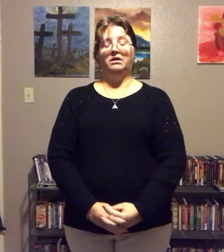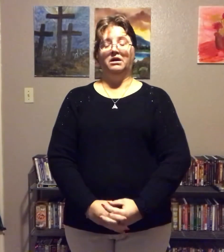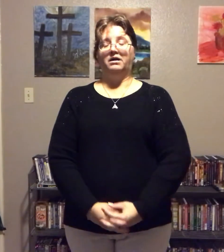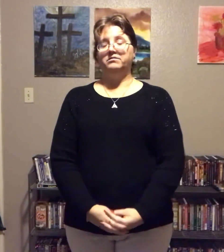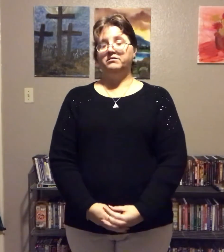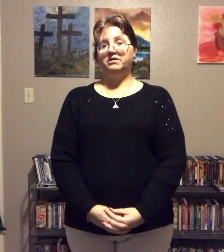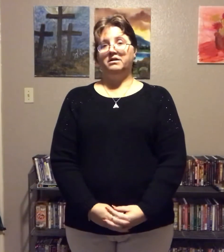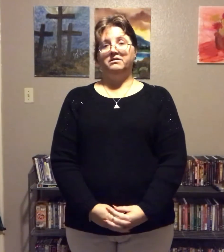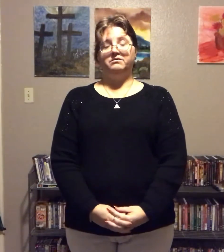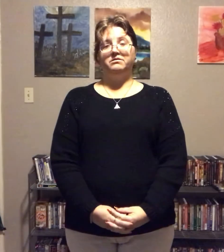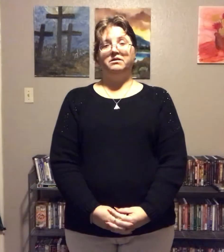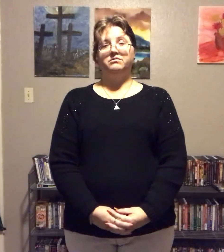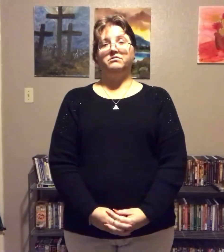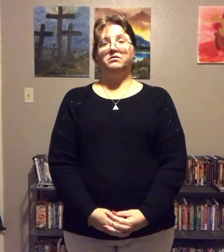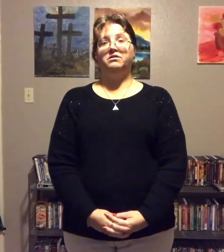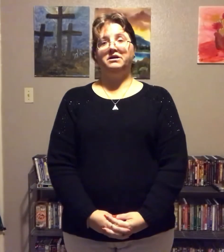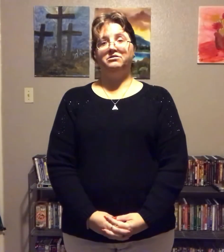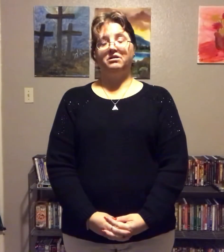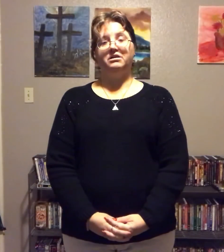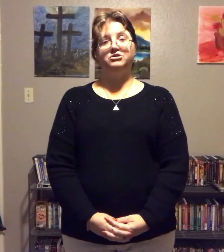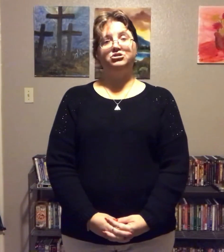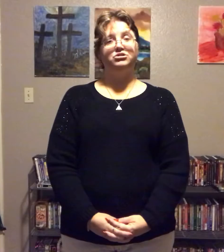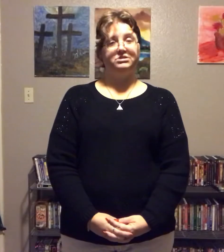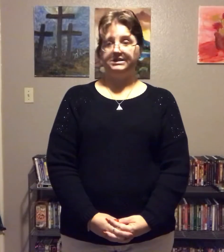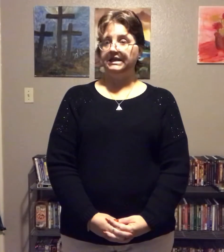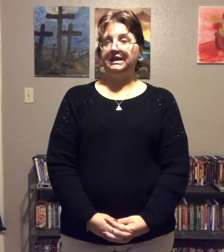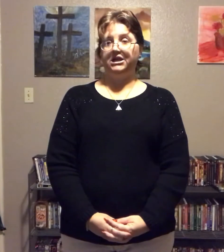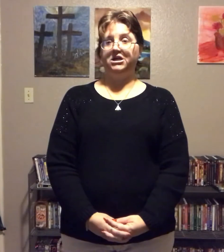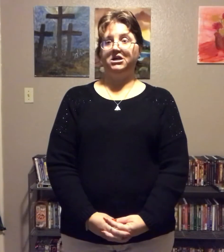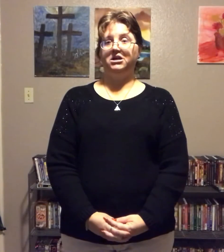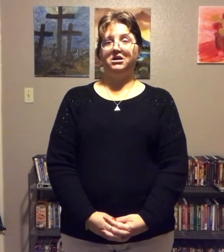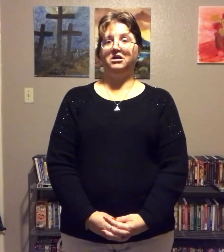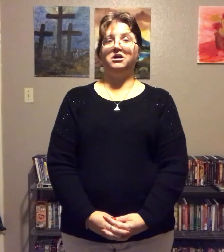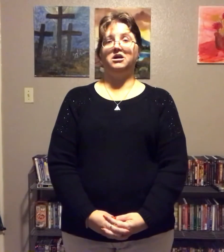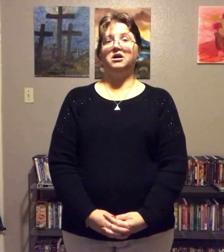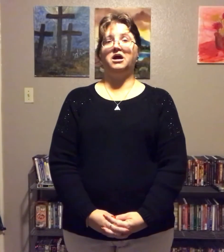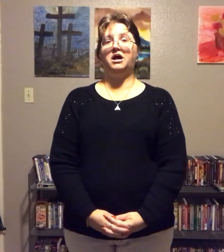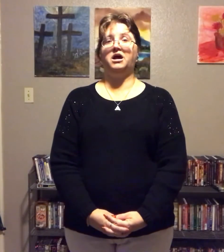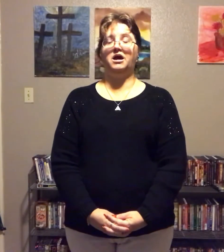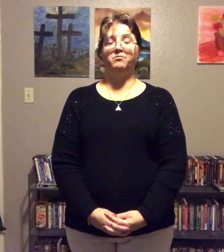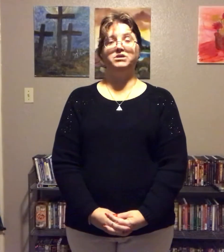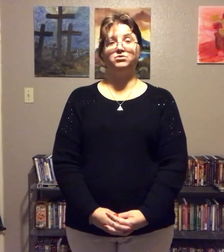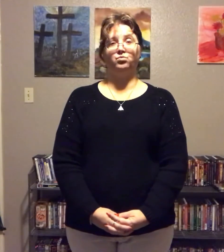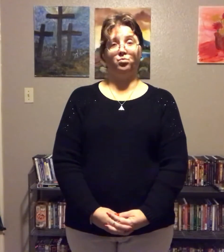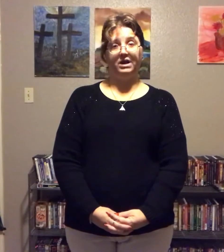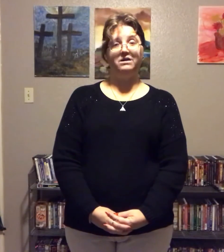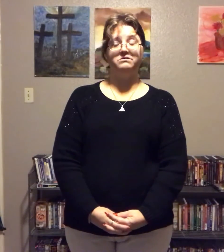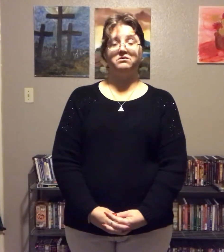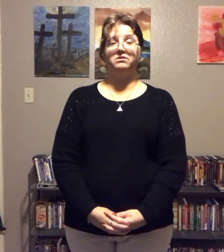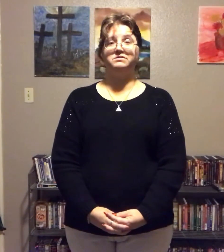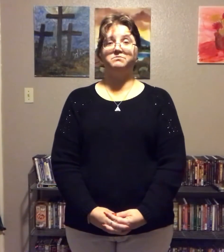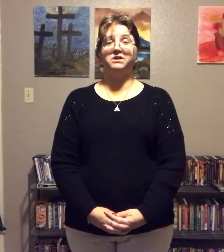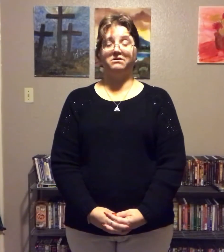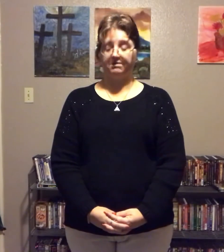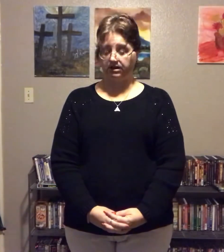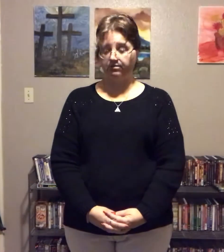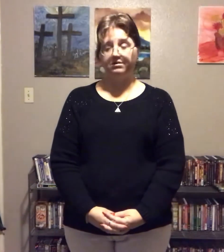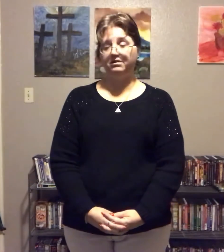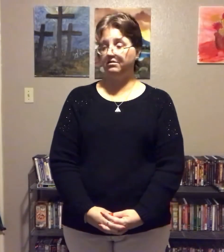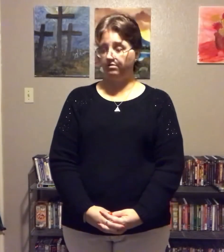As I said, it isn't necessarily a challenge to see how much weight is lost. Because I guarantee you,